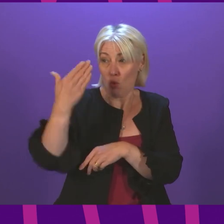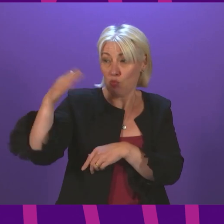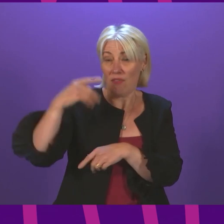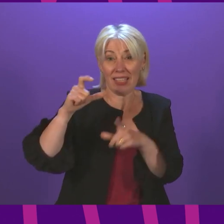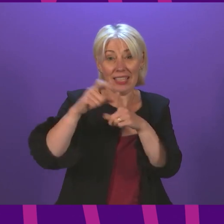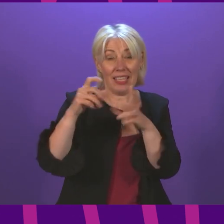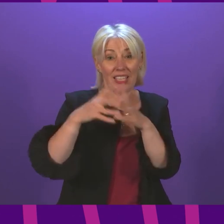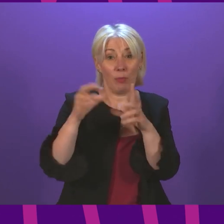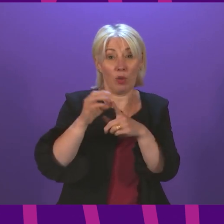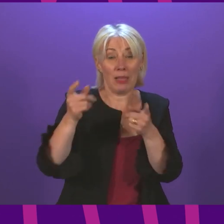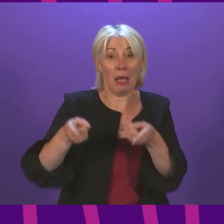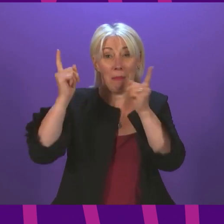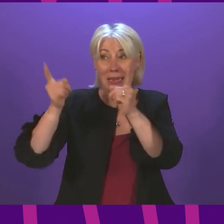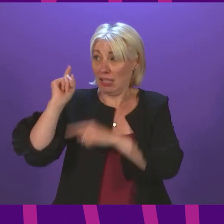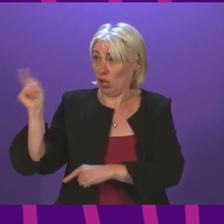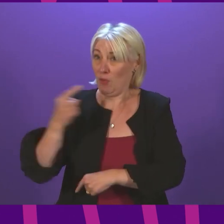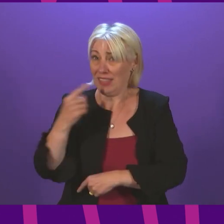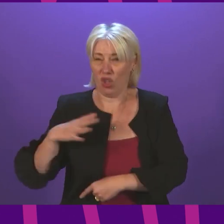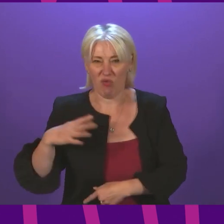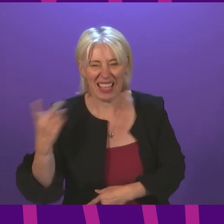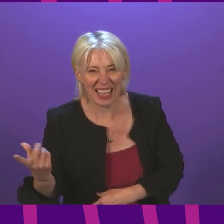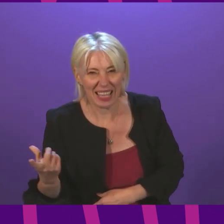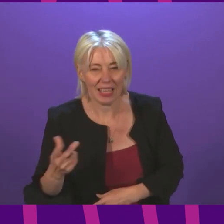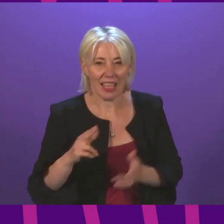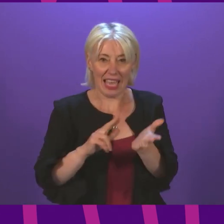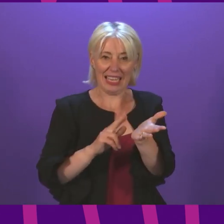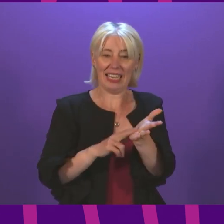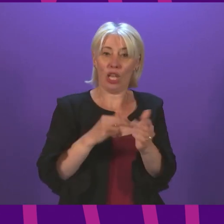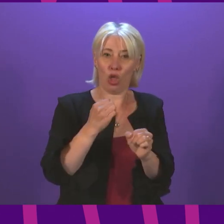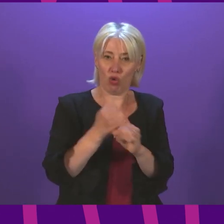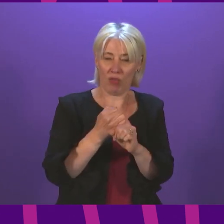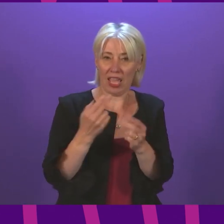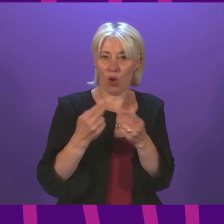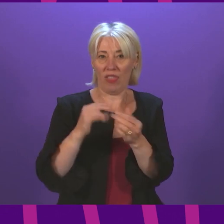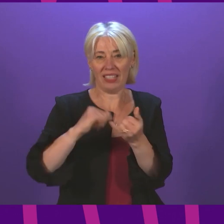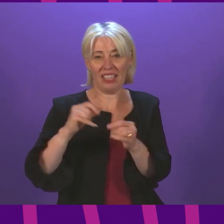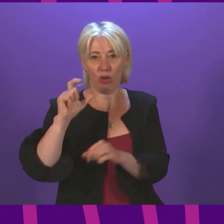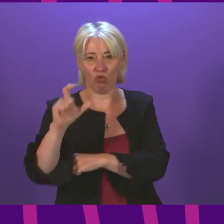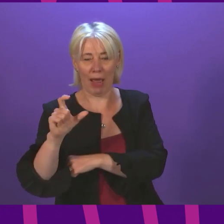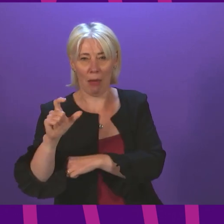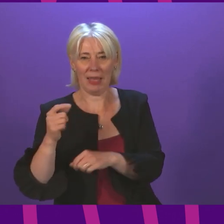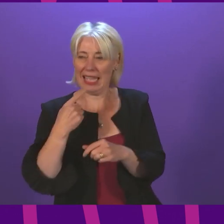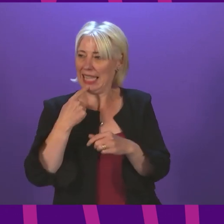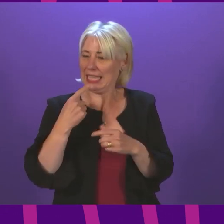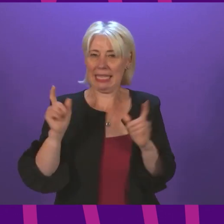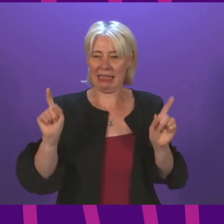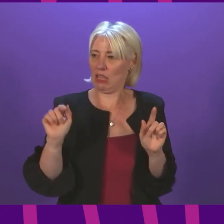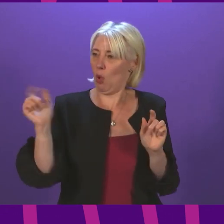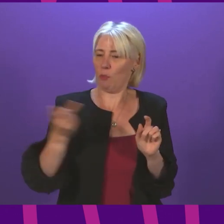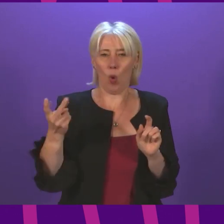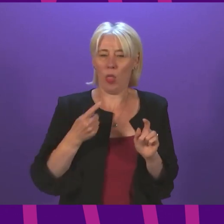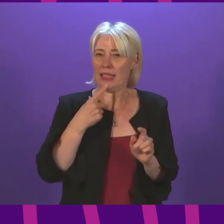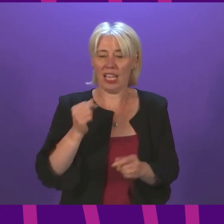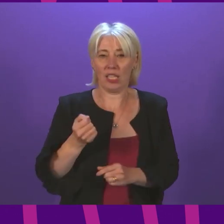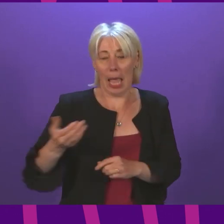ministers, as highlighted by Alec Rowley. Neil Grey stood alongside Stephen Crabb rightly to argue that this cut makes